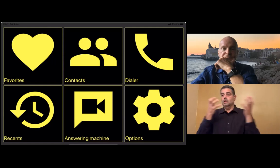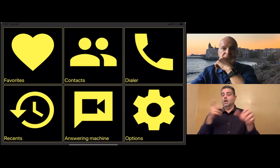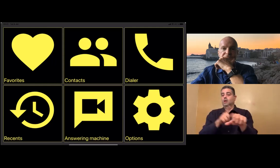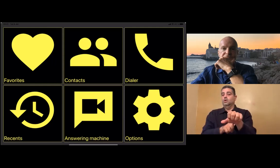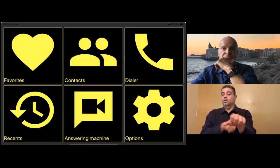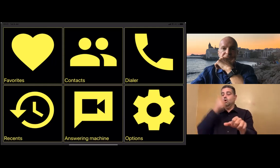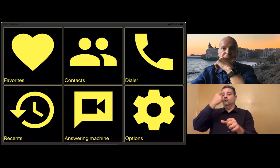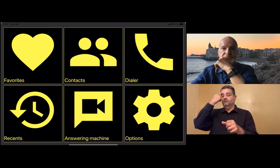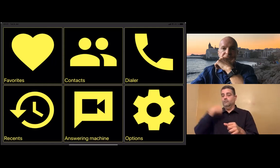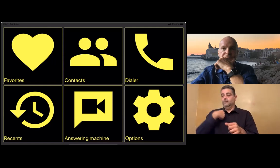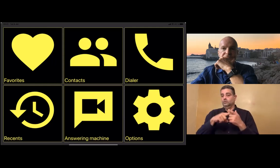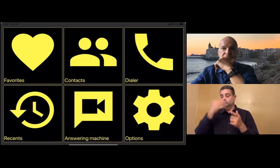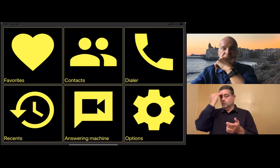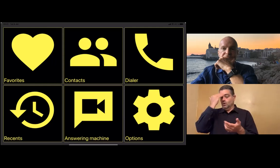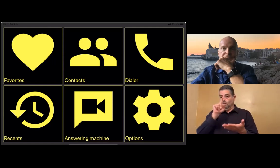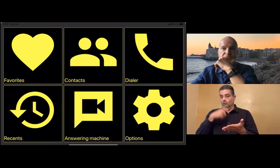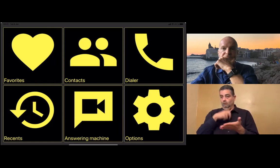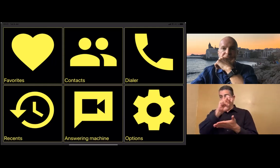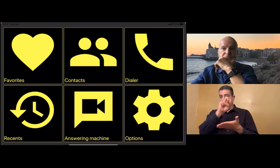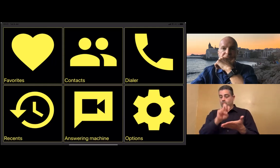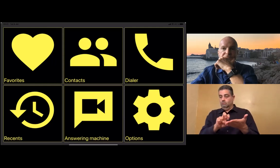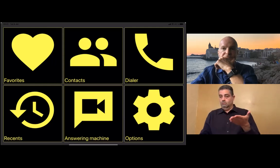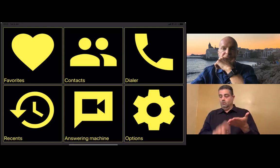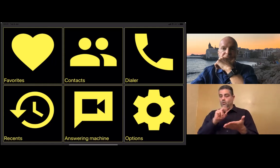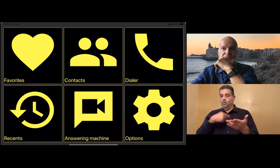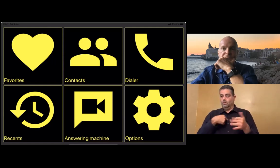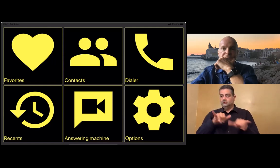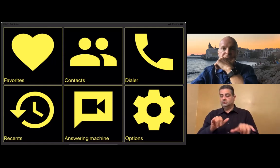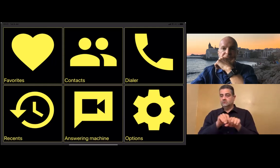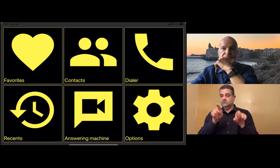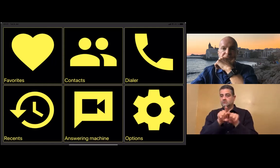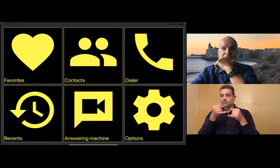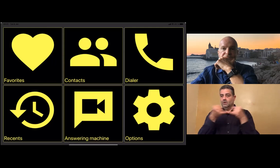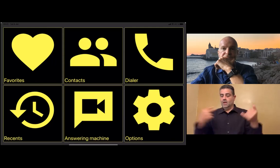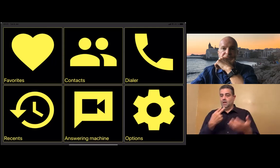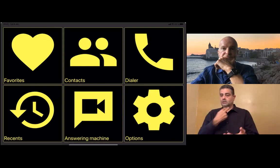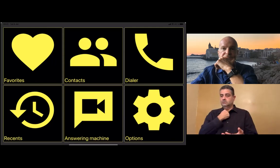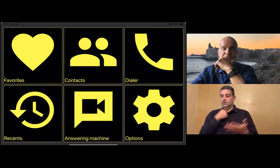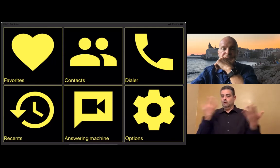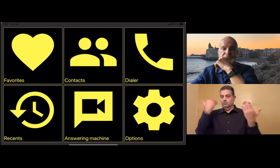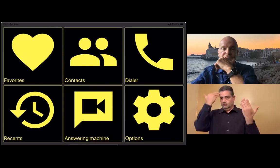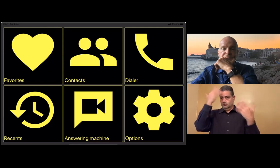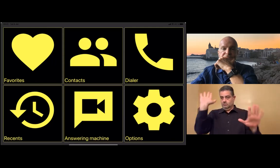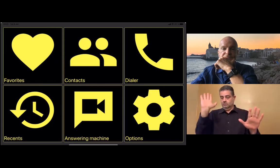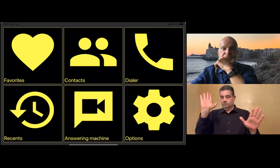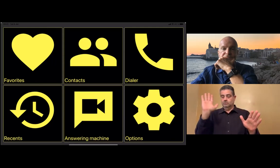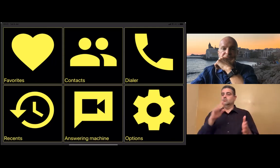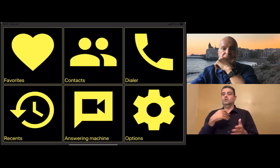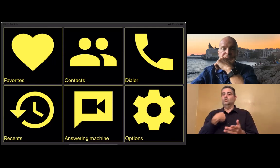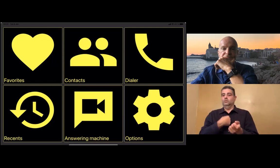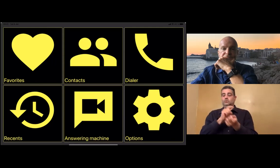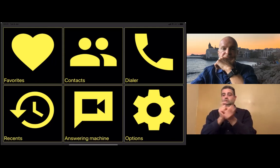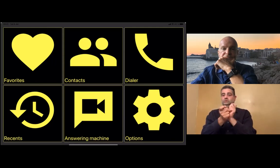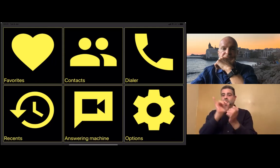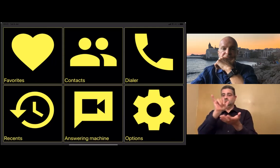So it's difficult for someone using Braille to navigate. It takes much more time to be able to navigate in an app